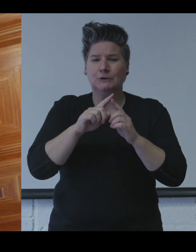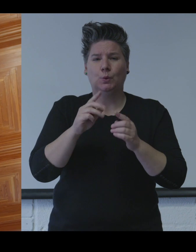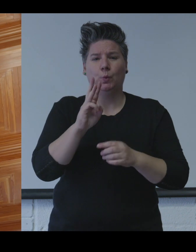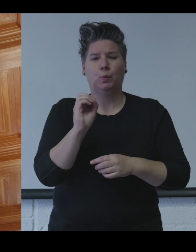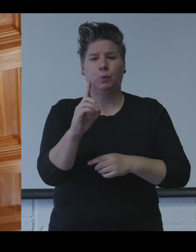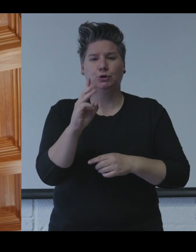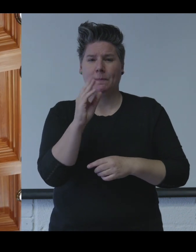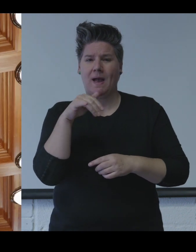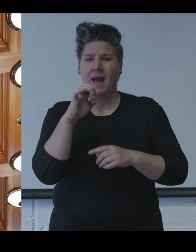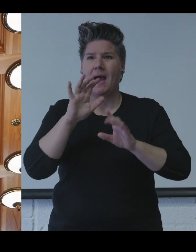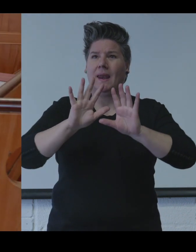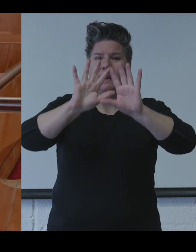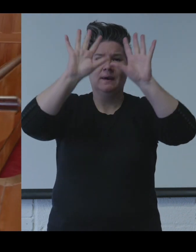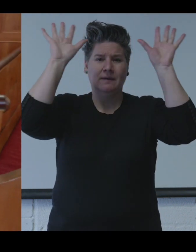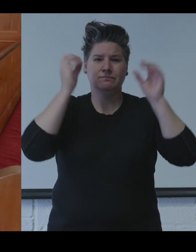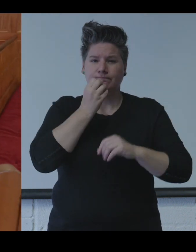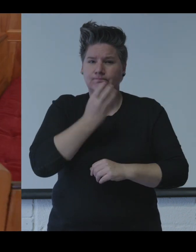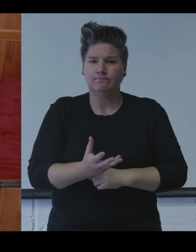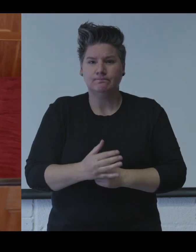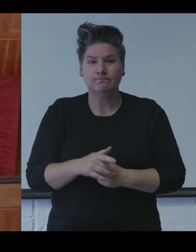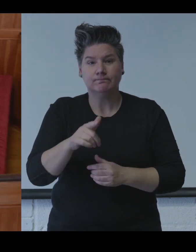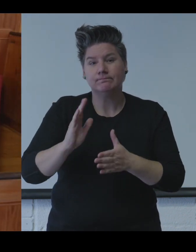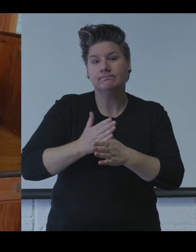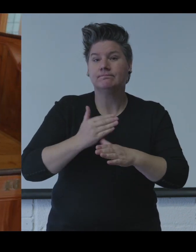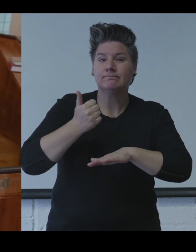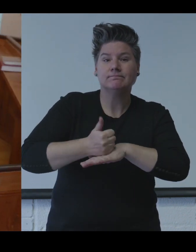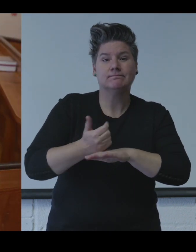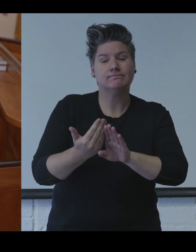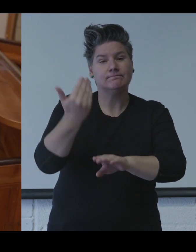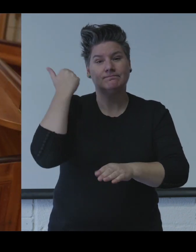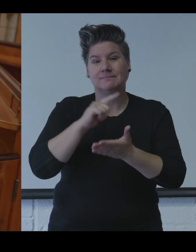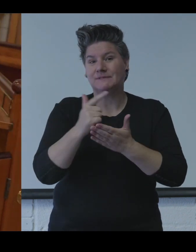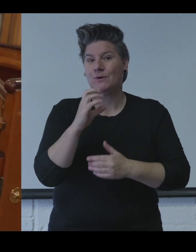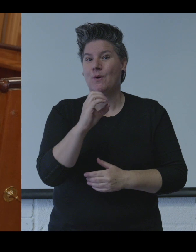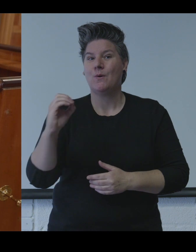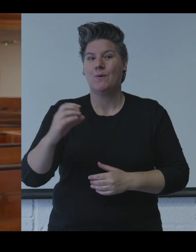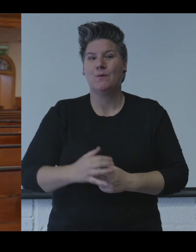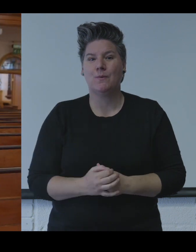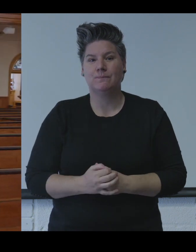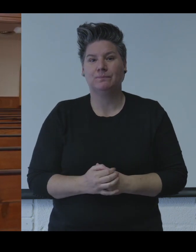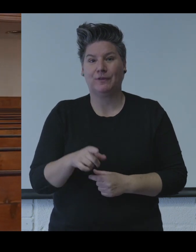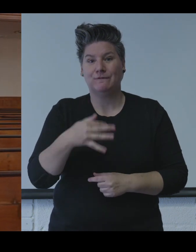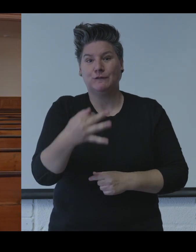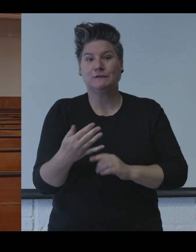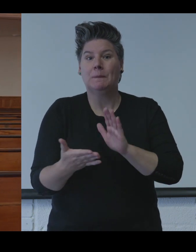ceiling made from Oregon pine. There is also original ceiling dating back to the 1700s.